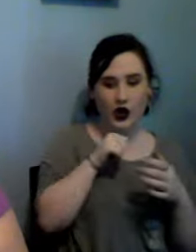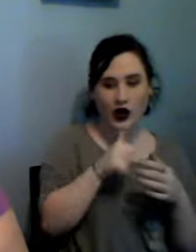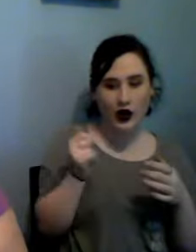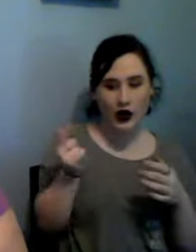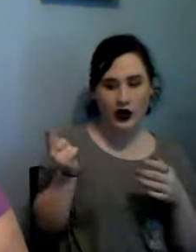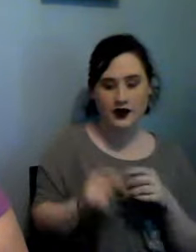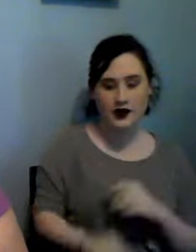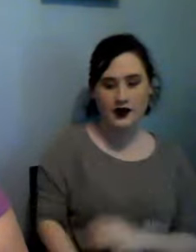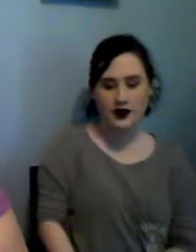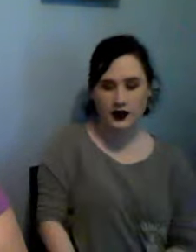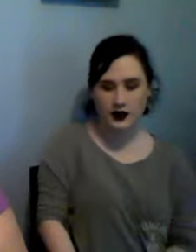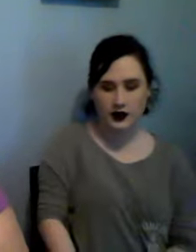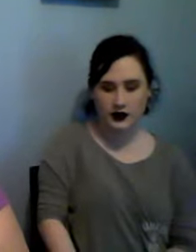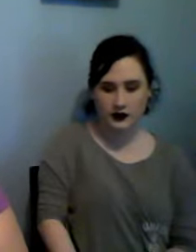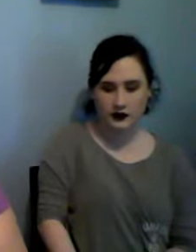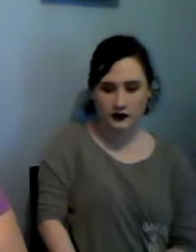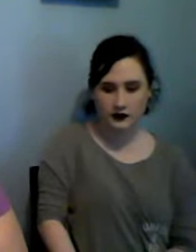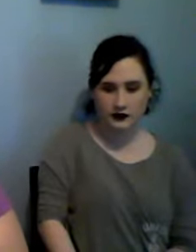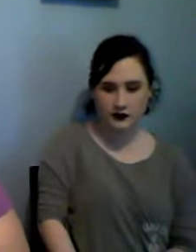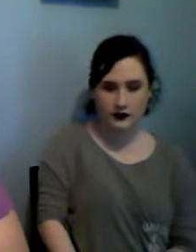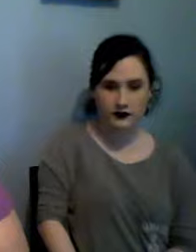if that's any better yeah